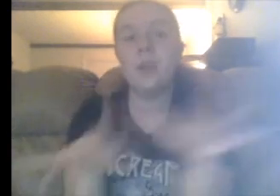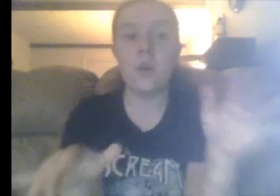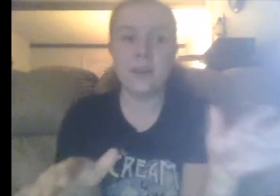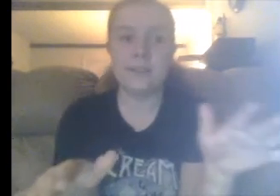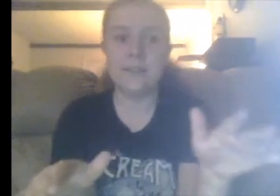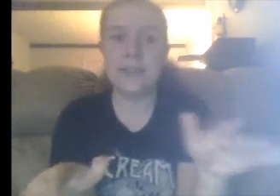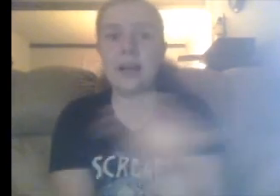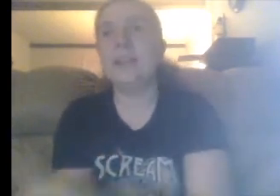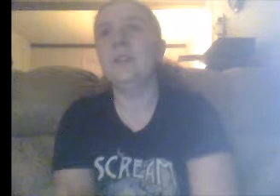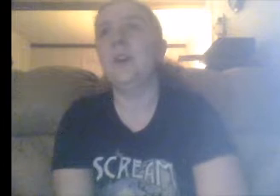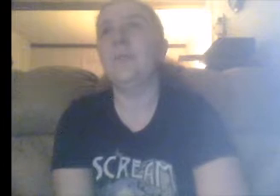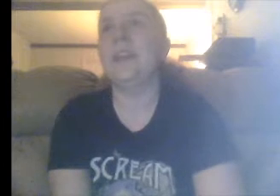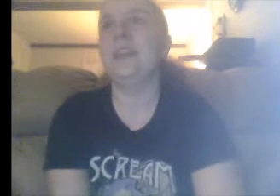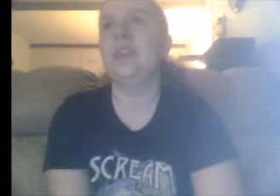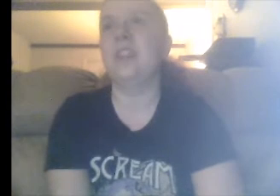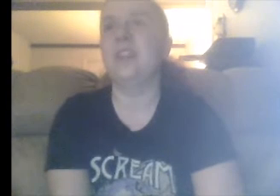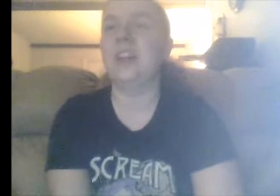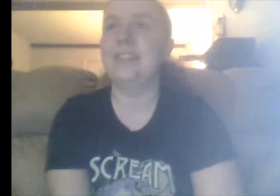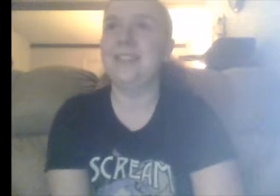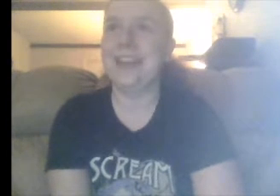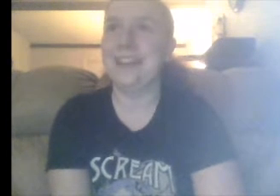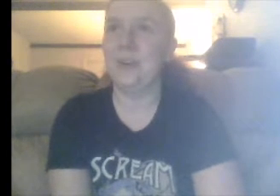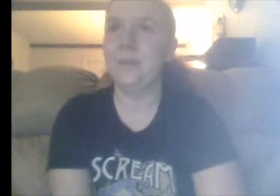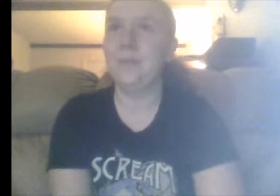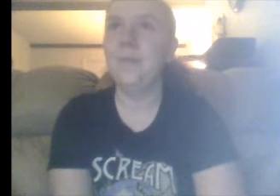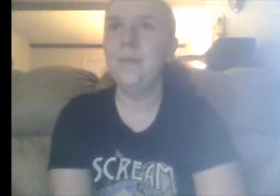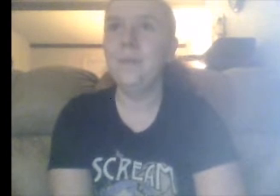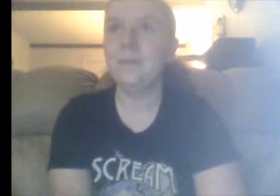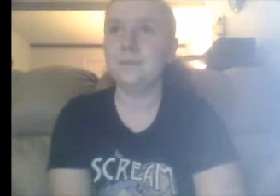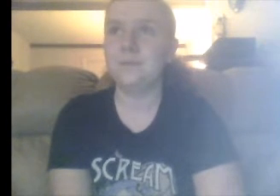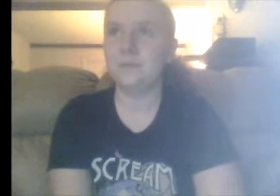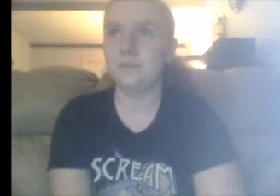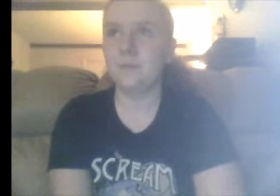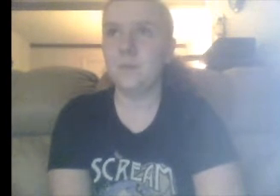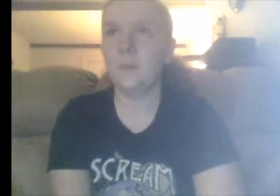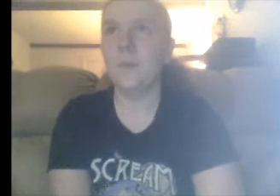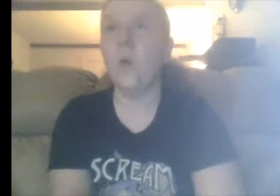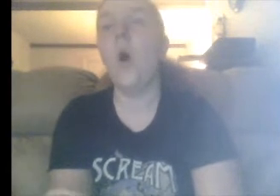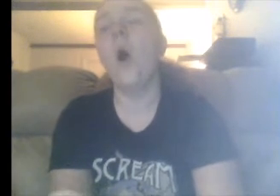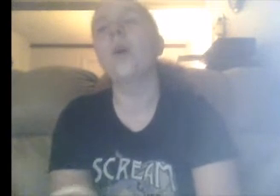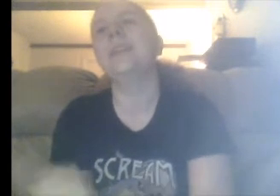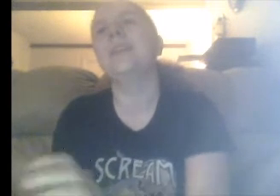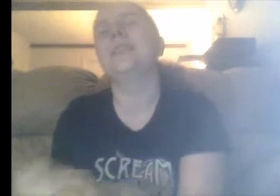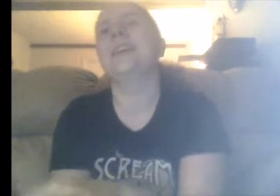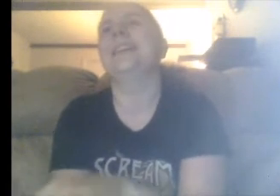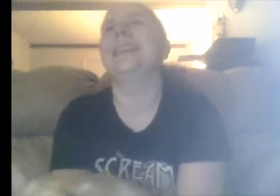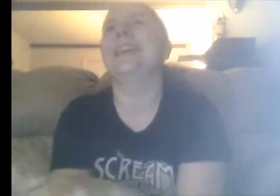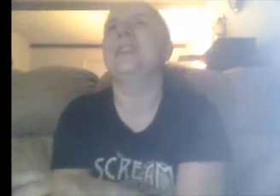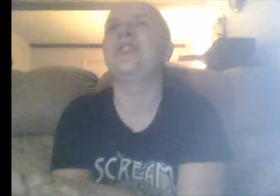know honestly I love Becky Lynch and Charlotte together you're all clothesline to Lynch